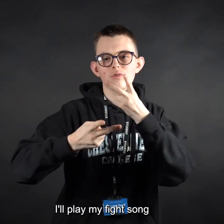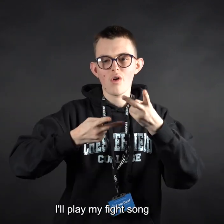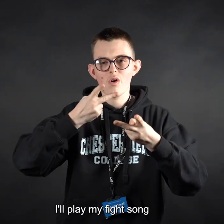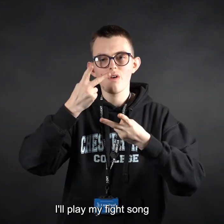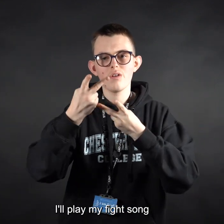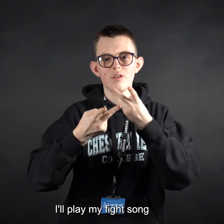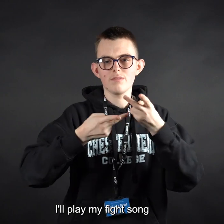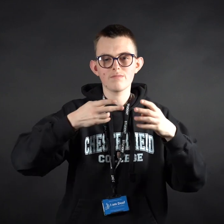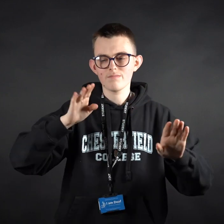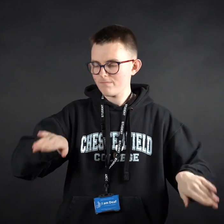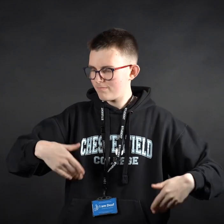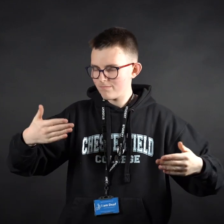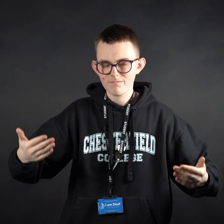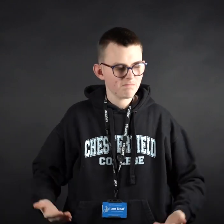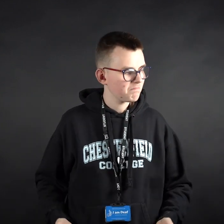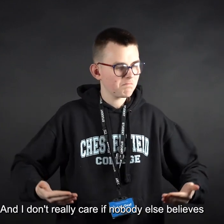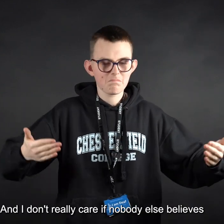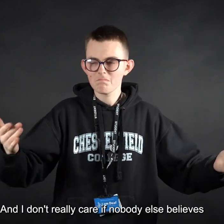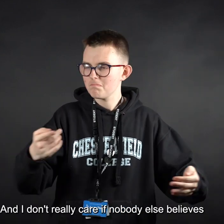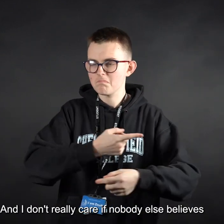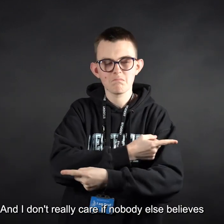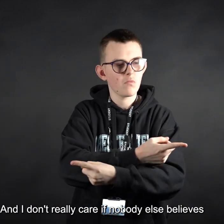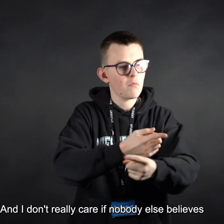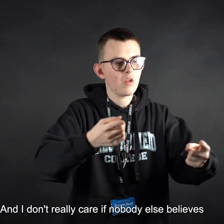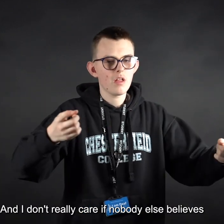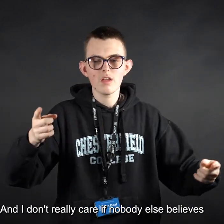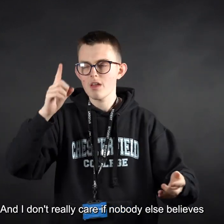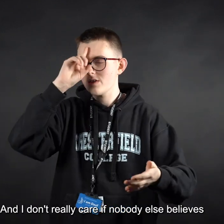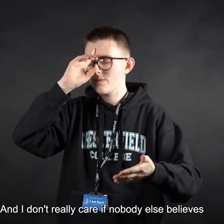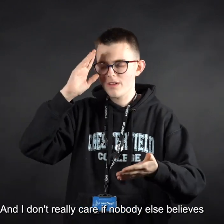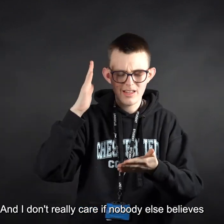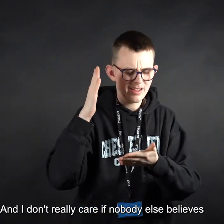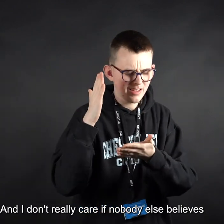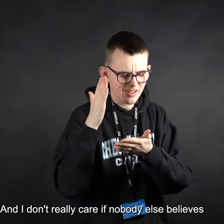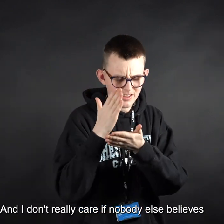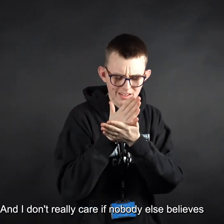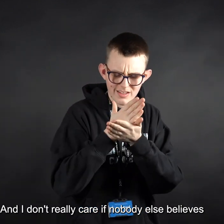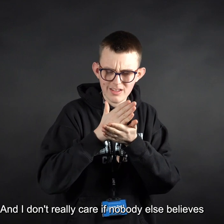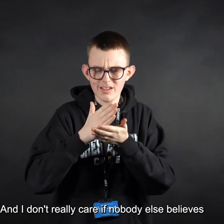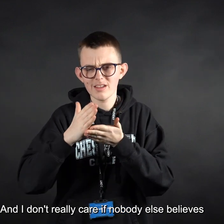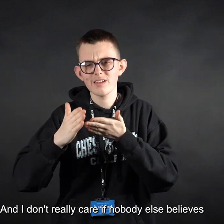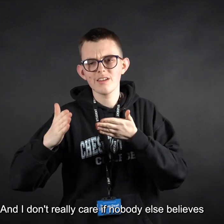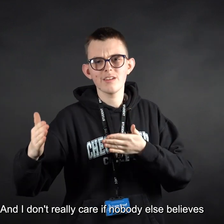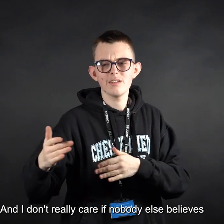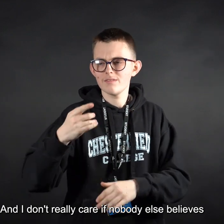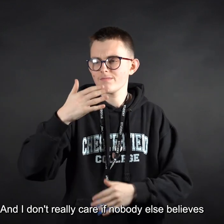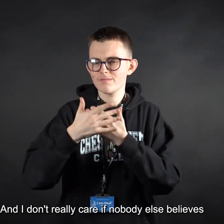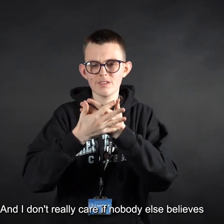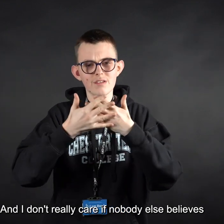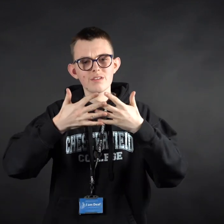song And I don't really care if nobody else believes Cause I've